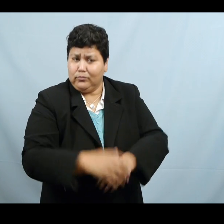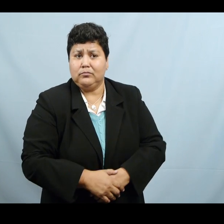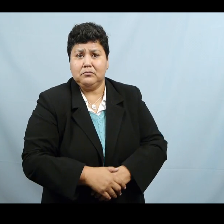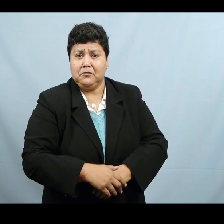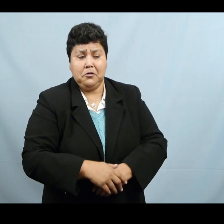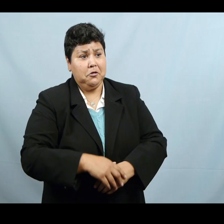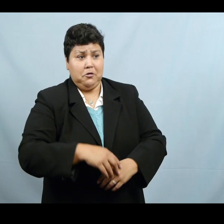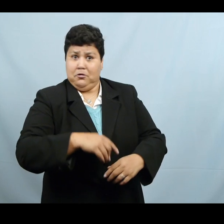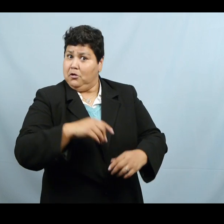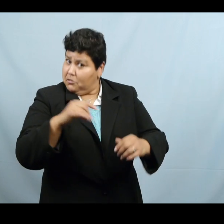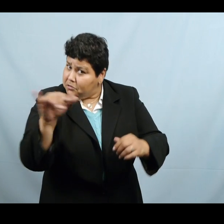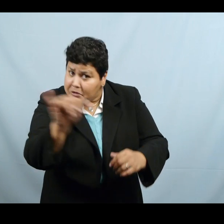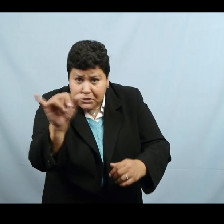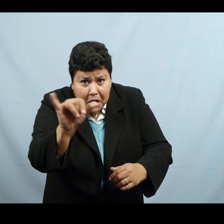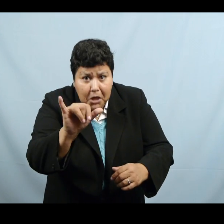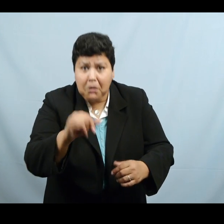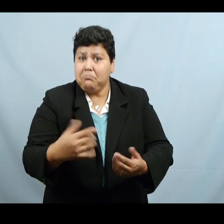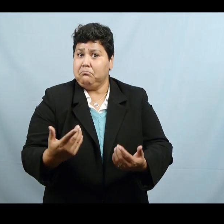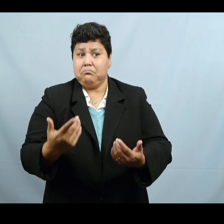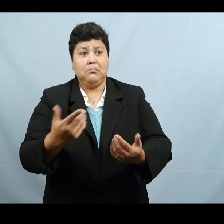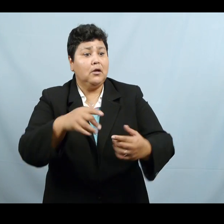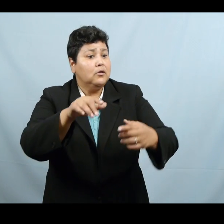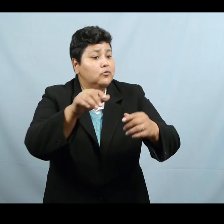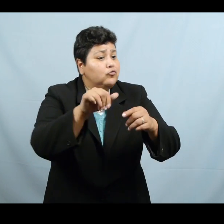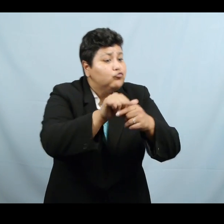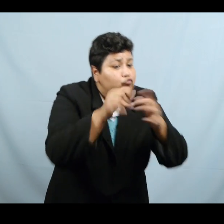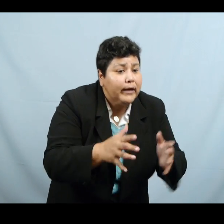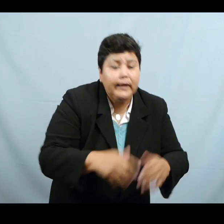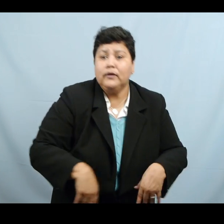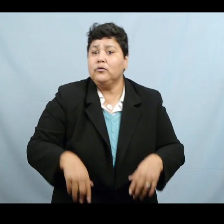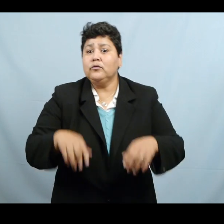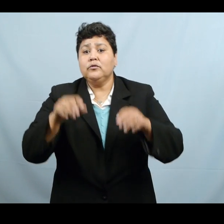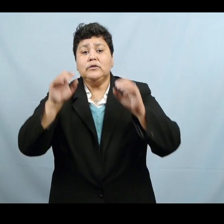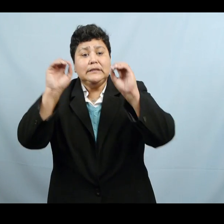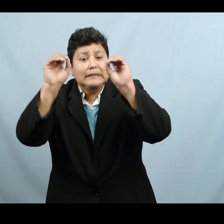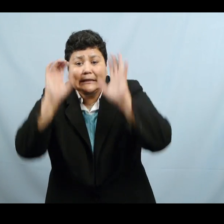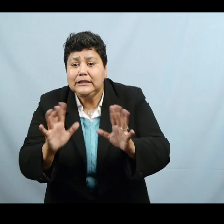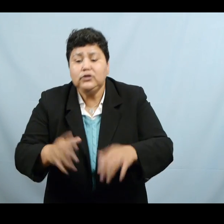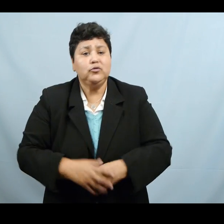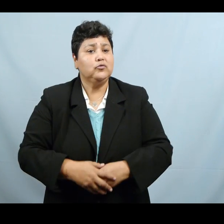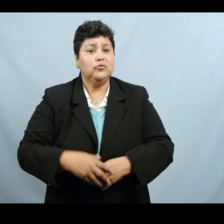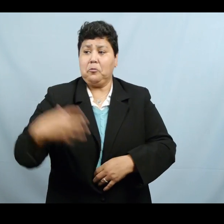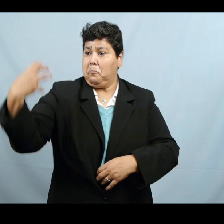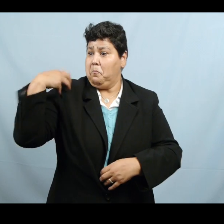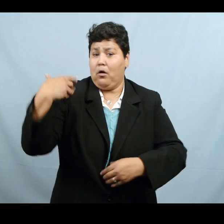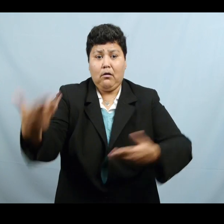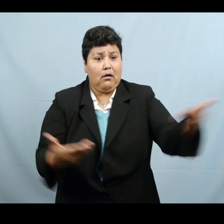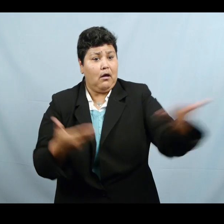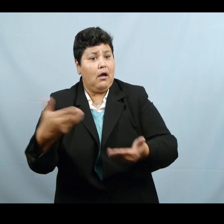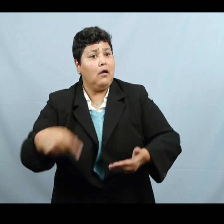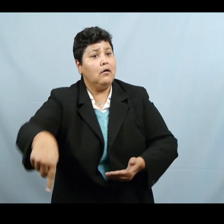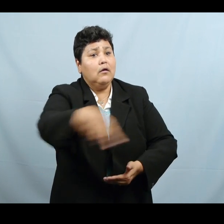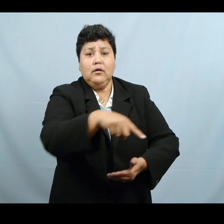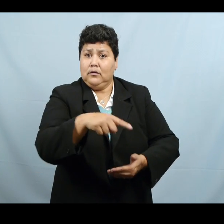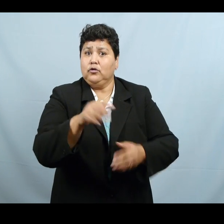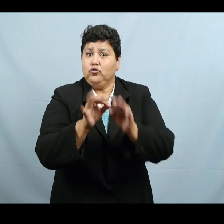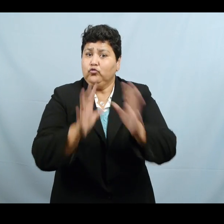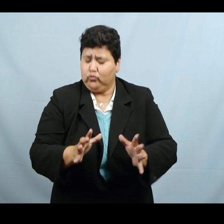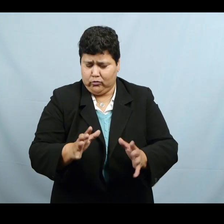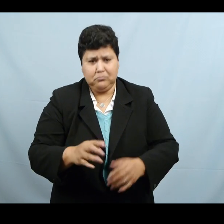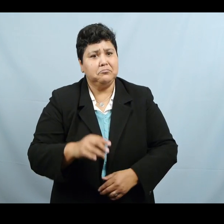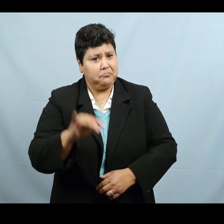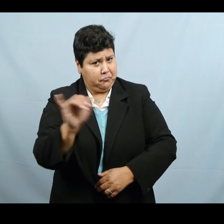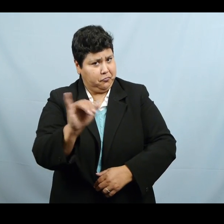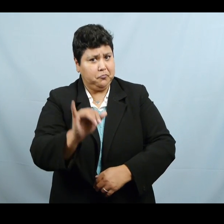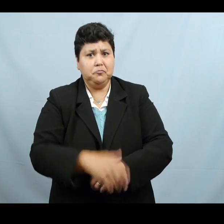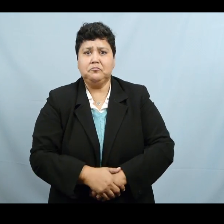video program is a valuable resource for teachers, trainers, hiring entities, and interpreters working alongside trilingual interpreters.